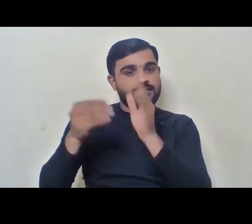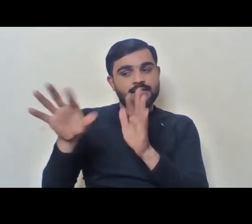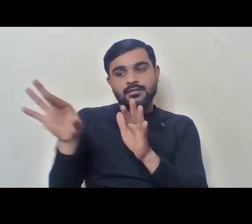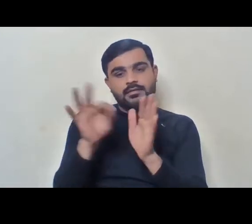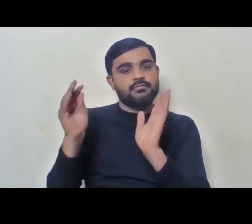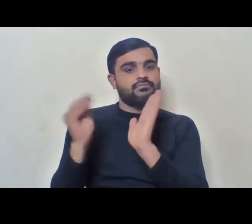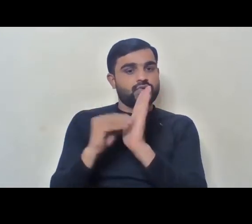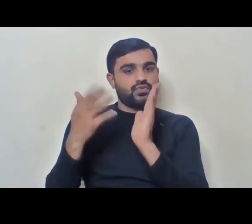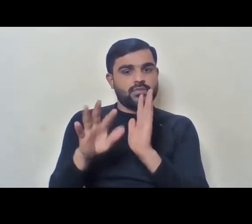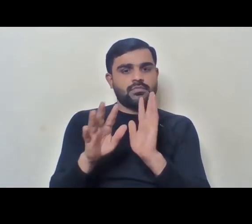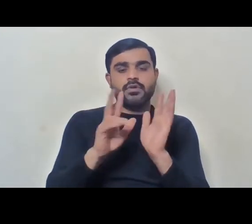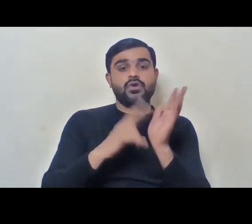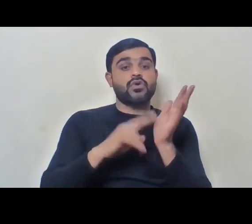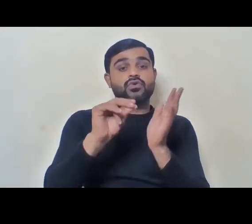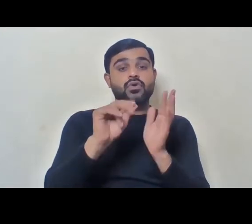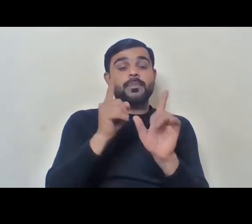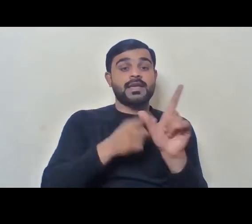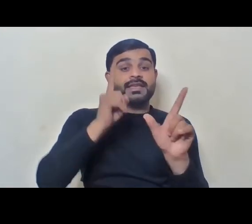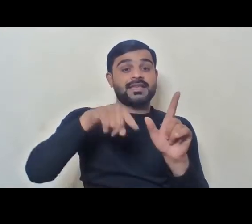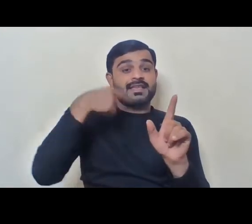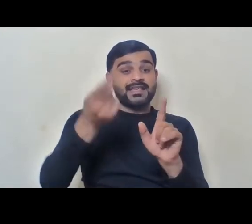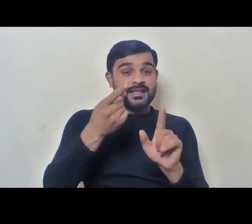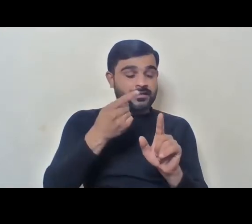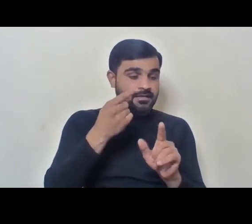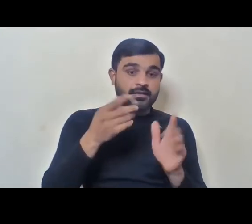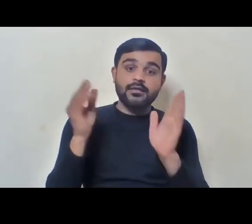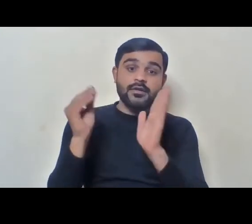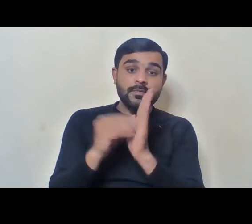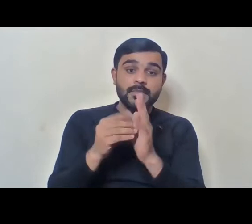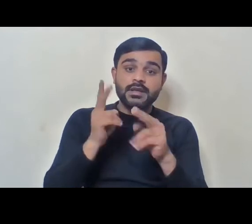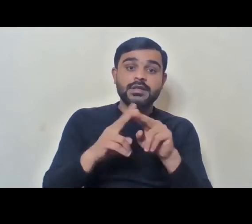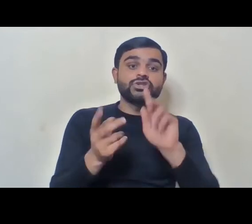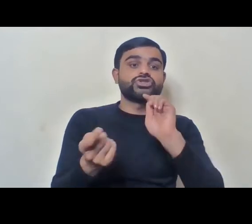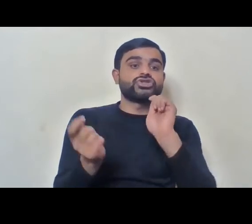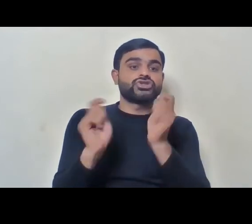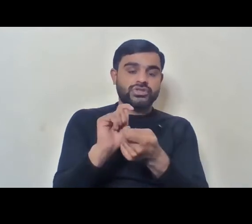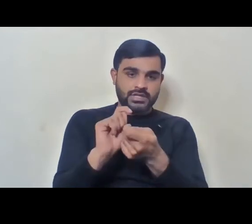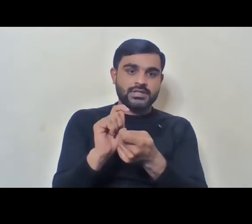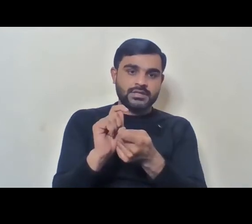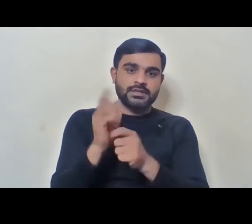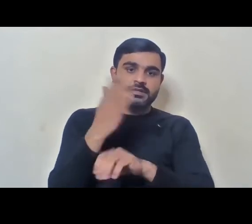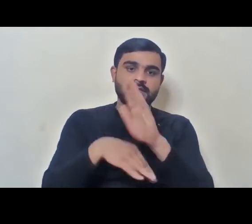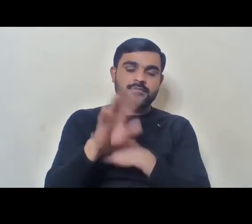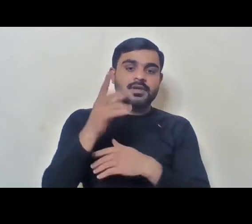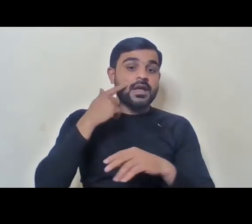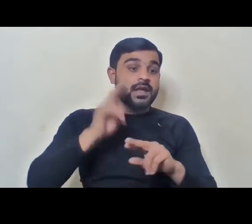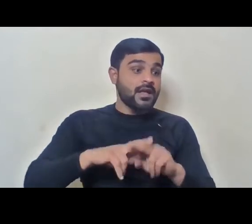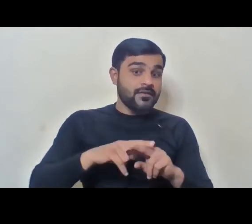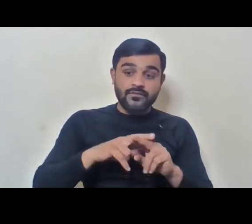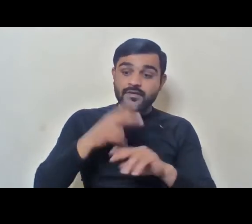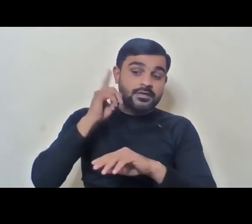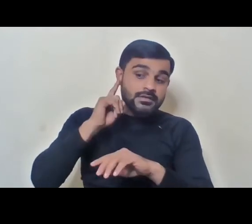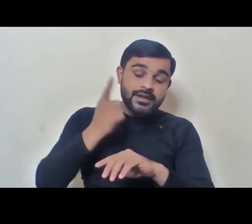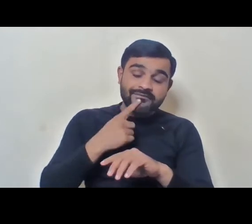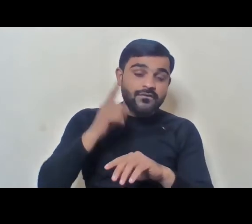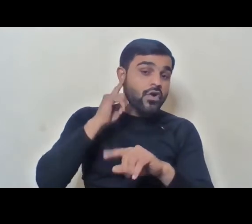And no, in the year after that, you can fill it up with an interchangeable disability. And even if you don't find somebody